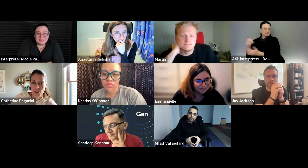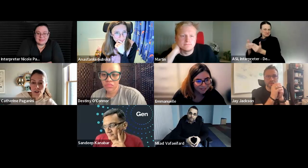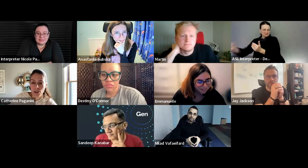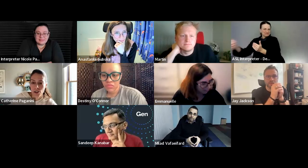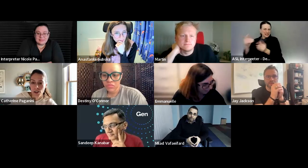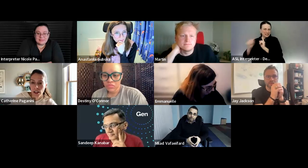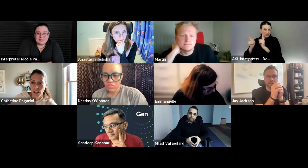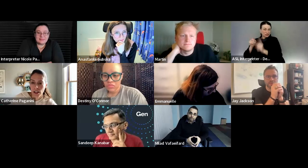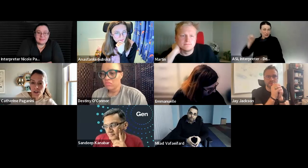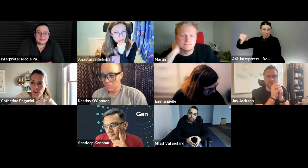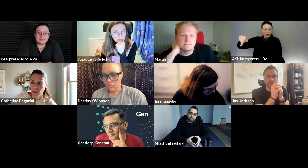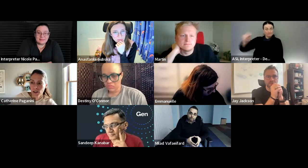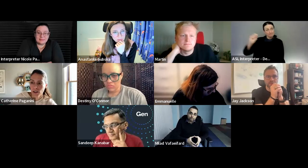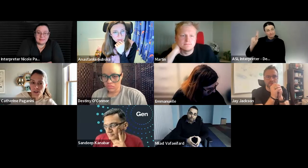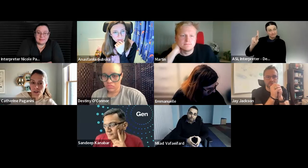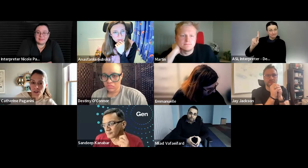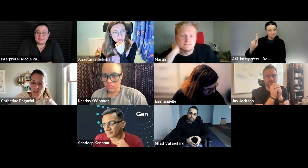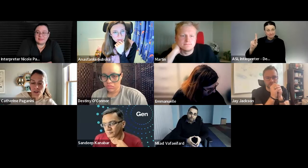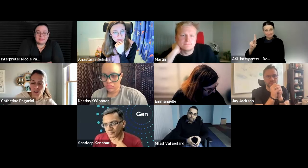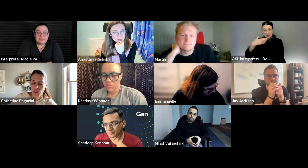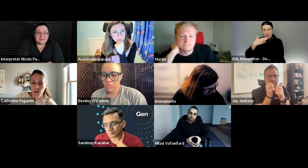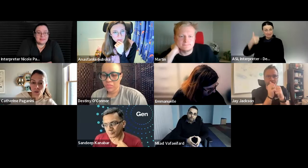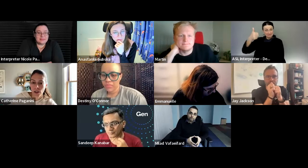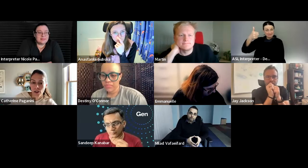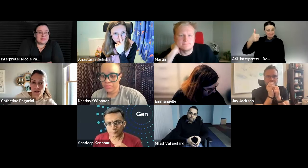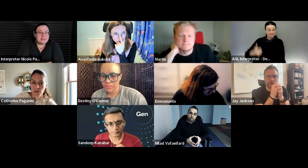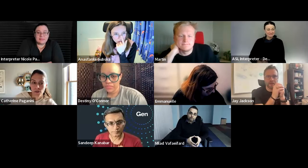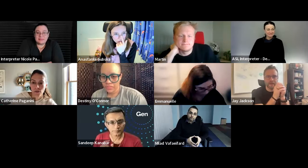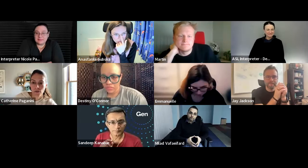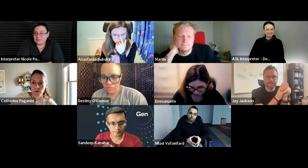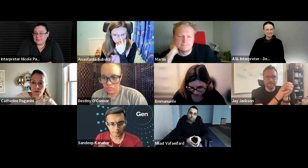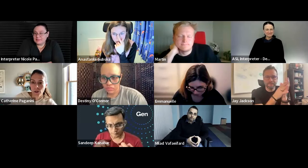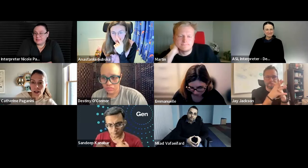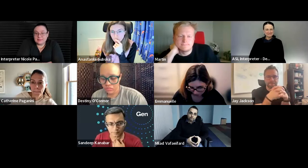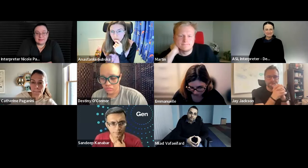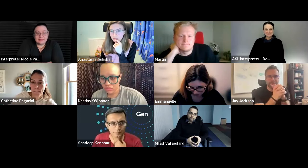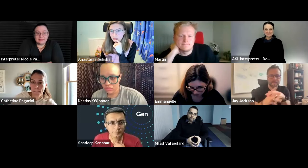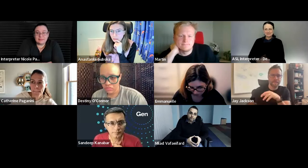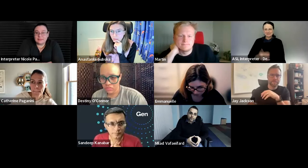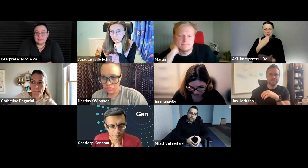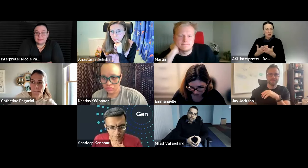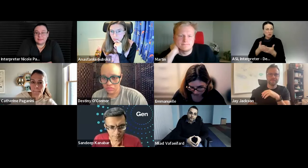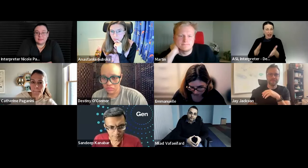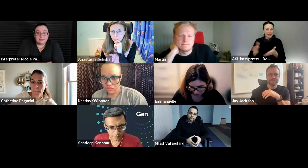to continue the conversation i think that's a good there's good way of following up